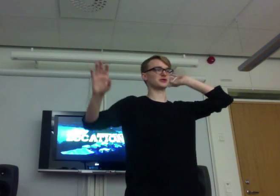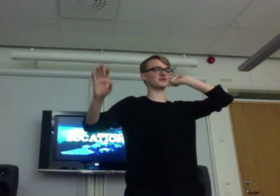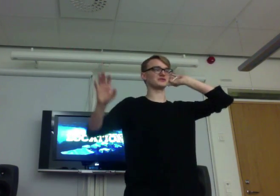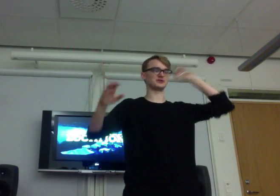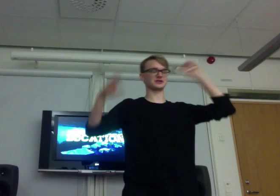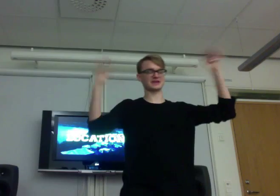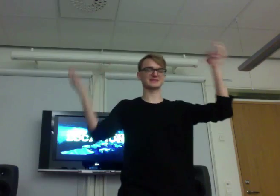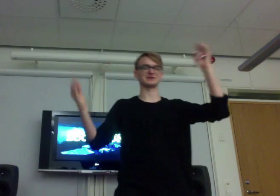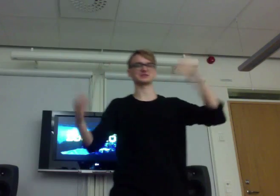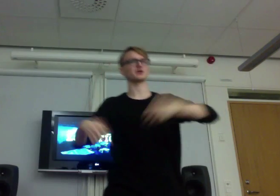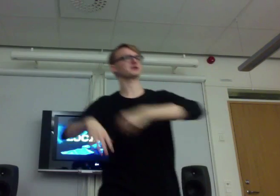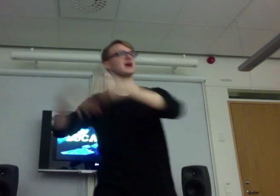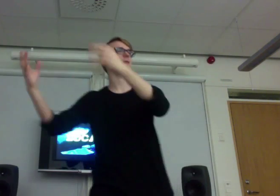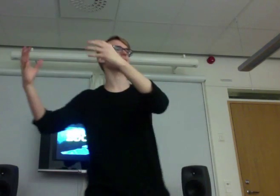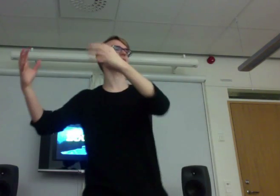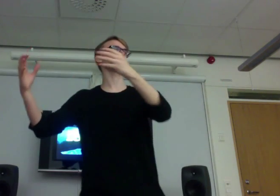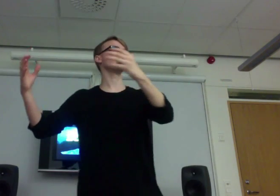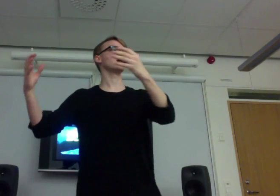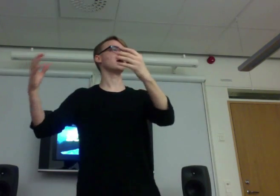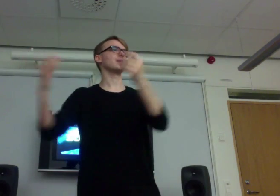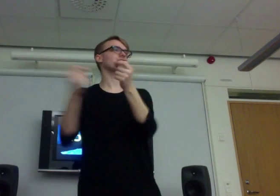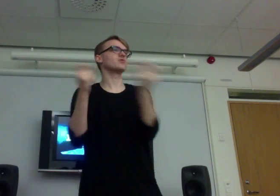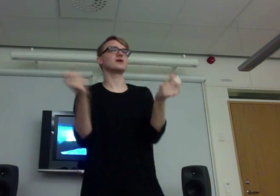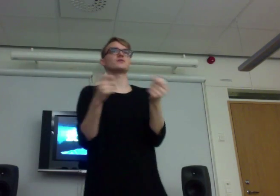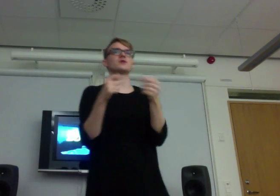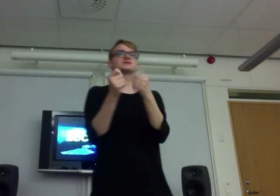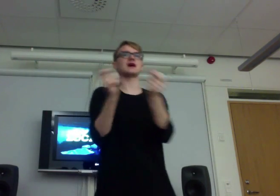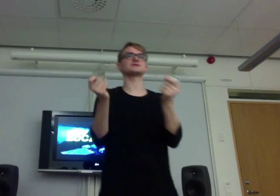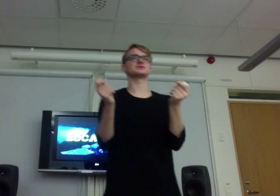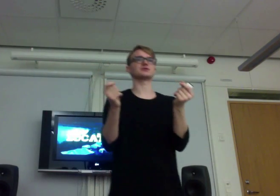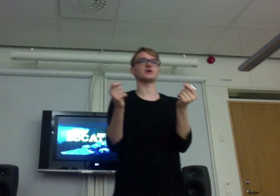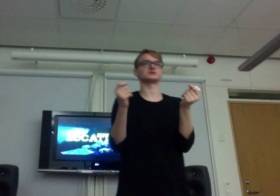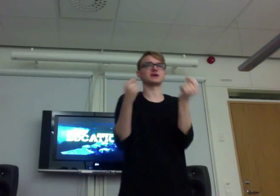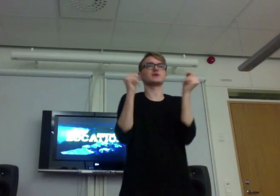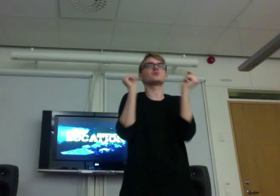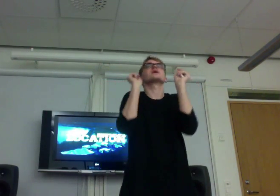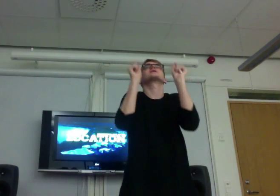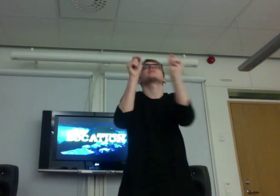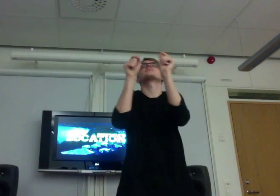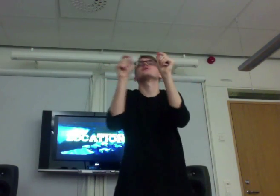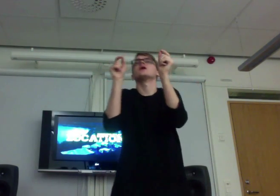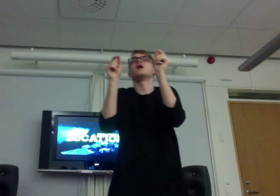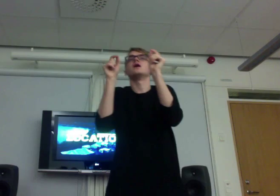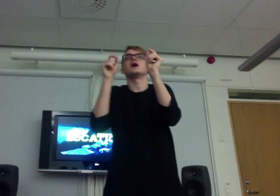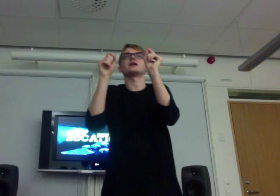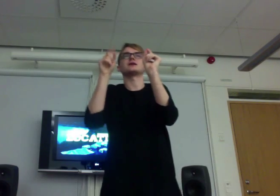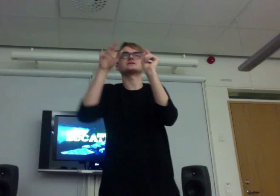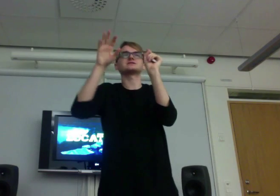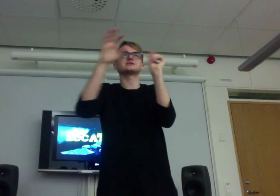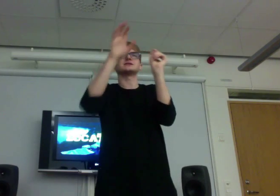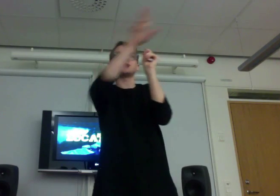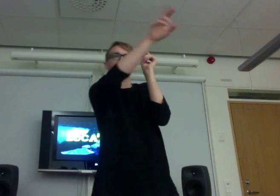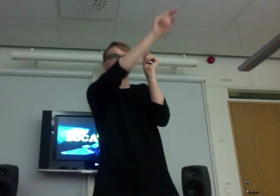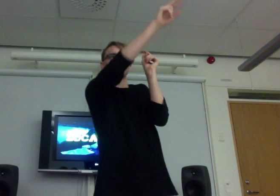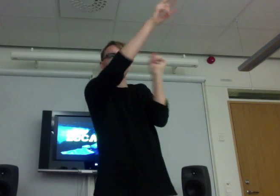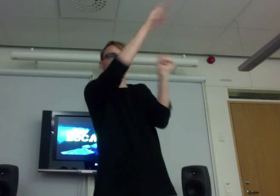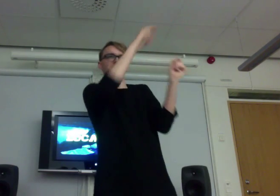of, not a tent village, but a camp, and everyone wears handsome clothes, and I can wake up and I just see, like, the small butterfly